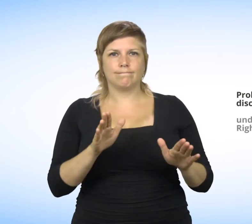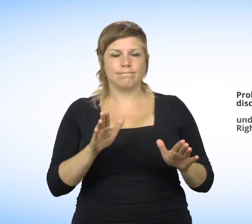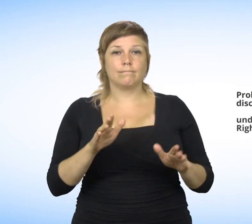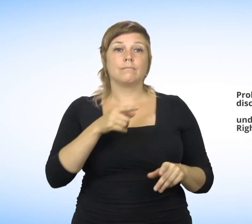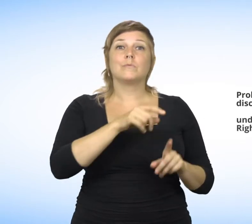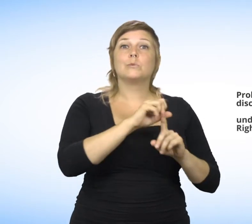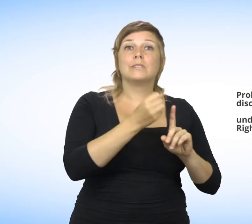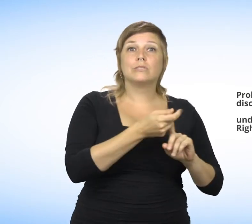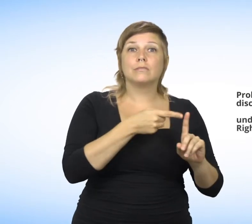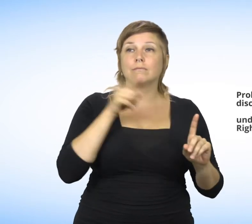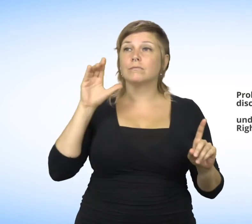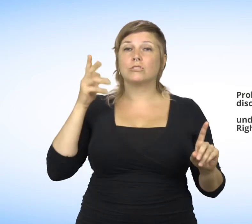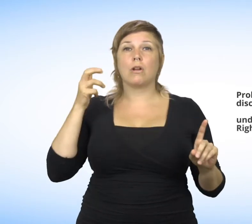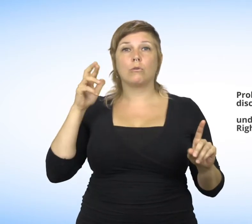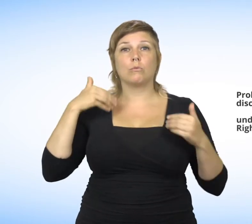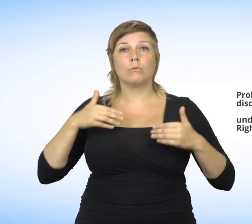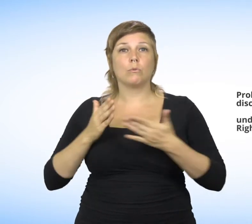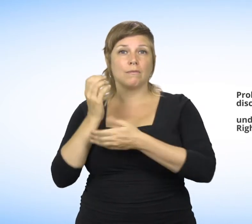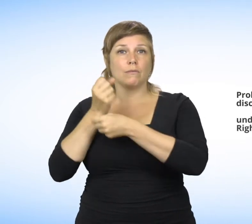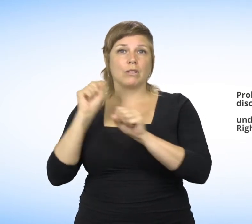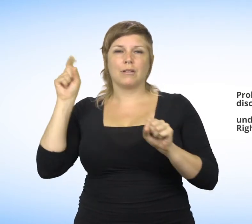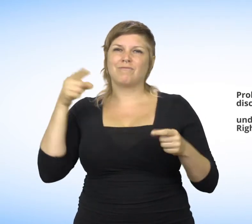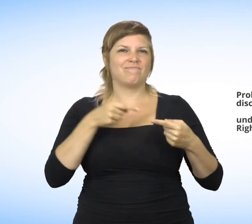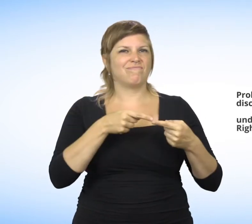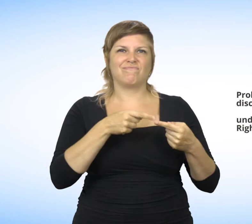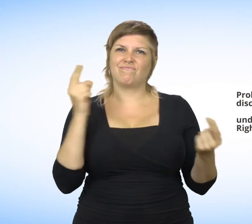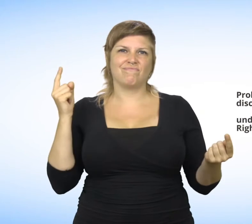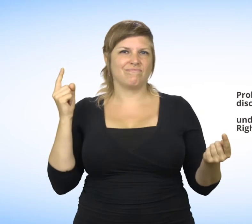These situations are contrary to the Charter of Human Rights and Freedoms.